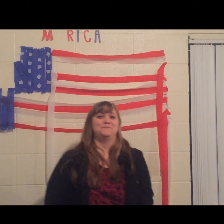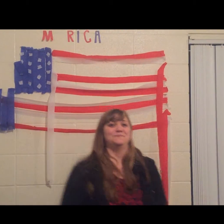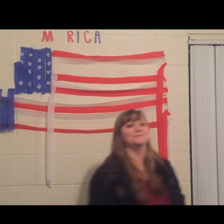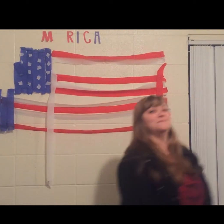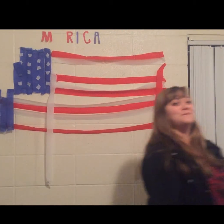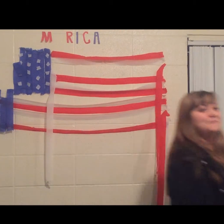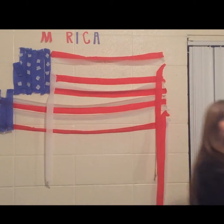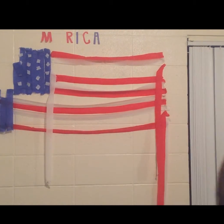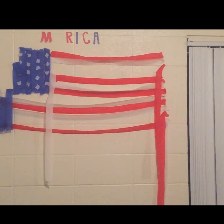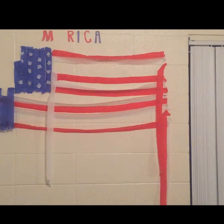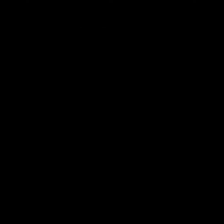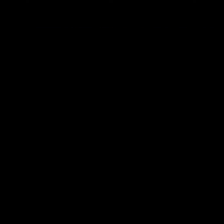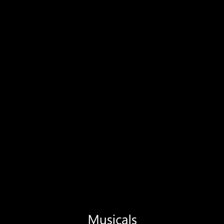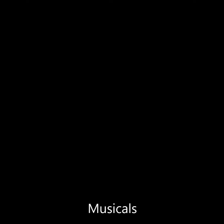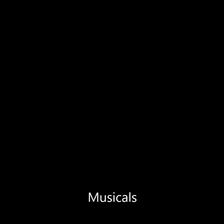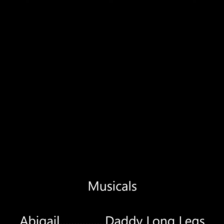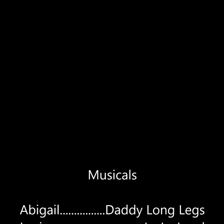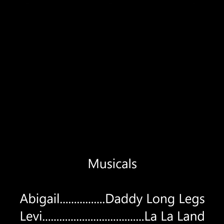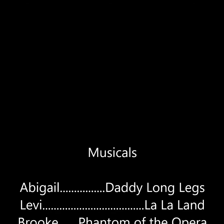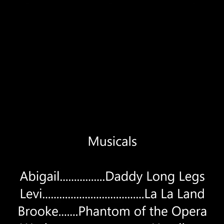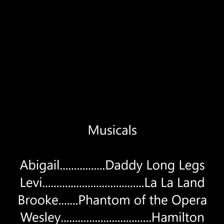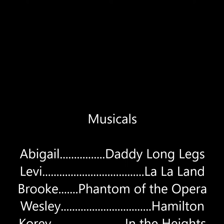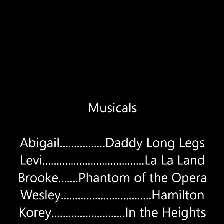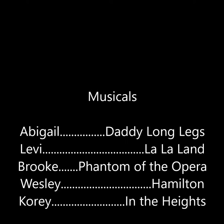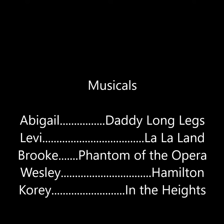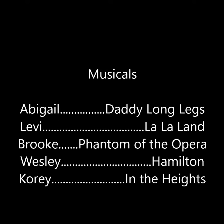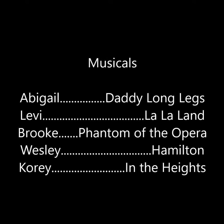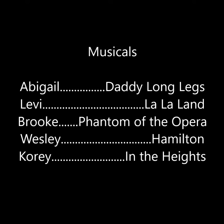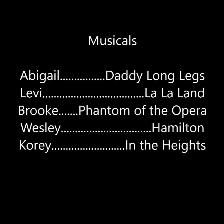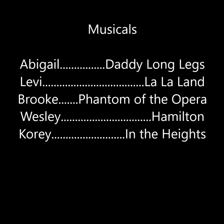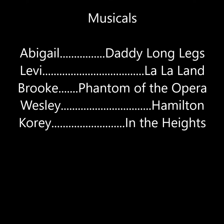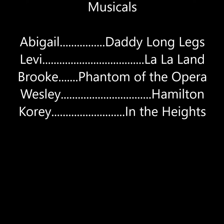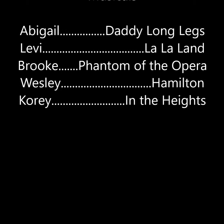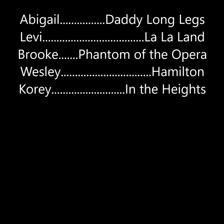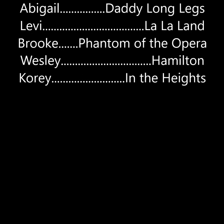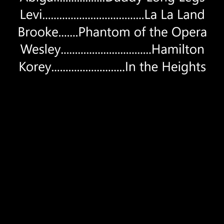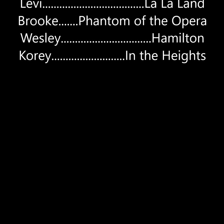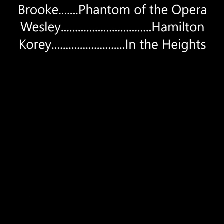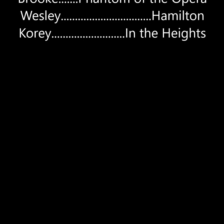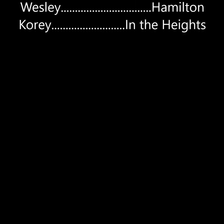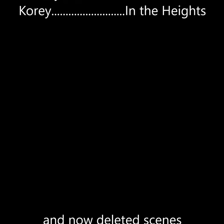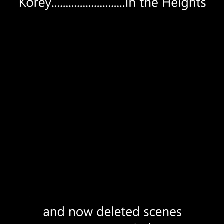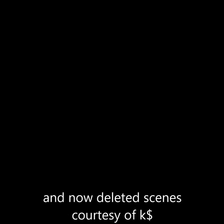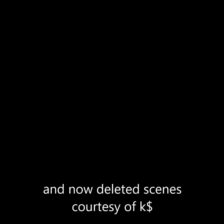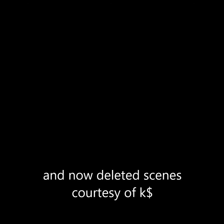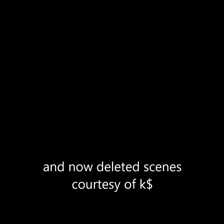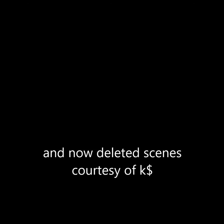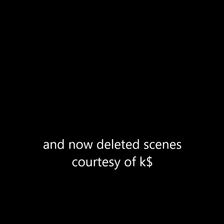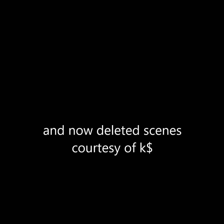leche Try my mother's own recipe One can of condensed milk Nice Ay, paciencia y fe